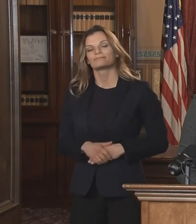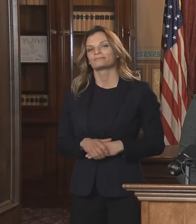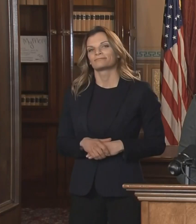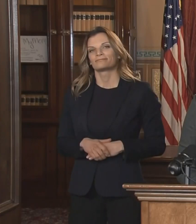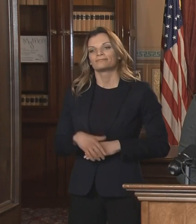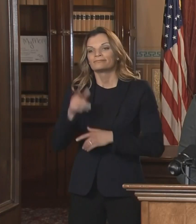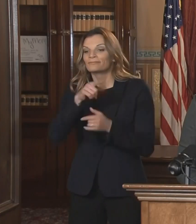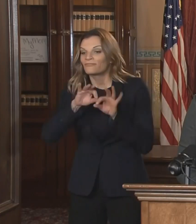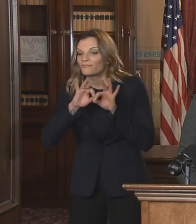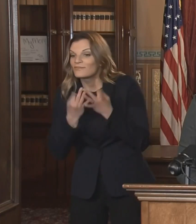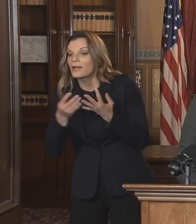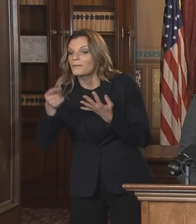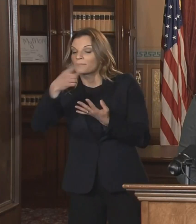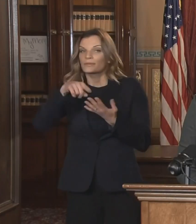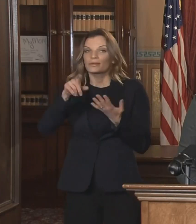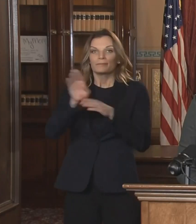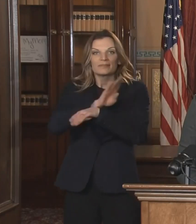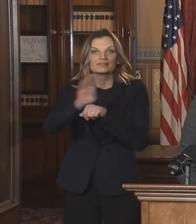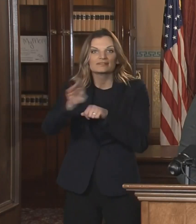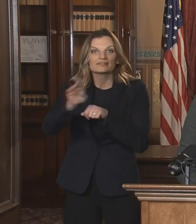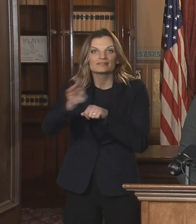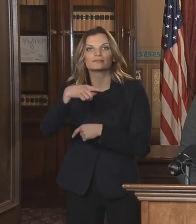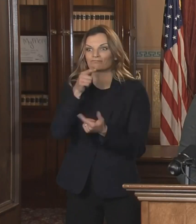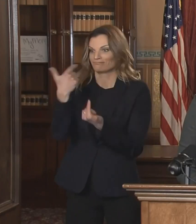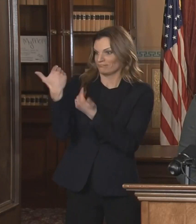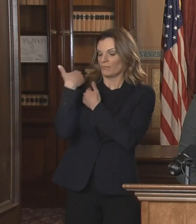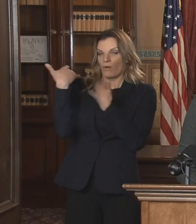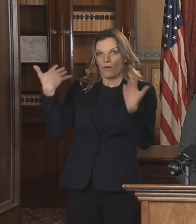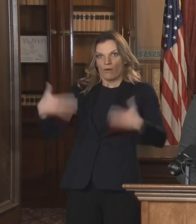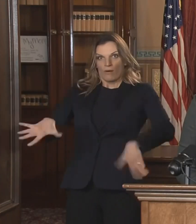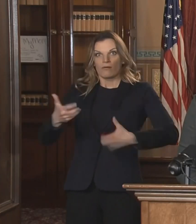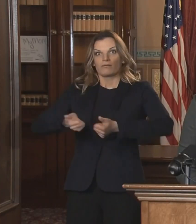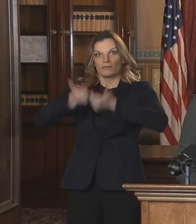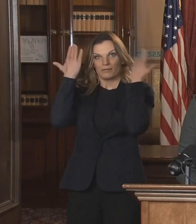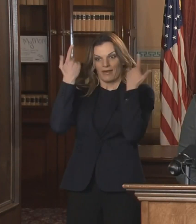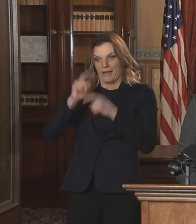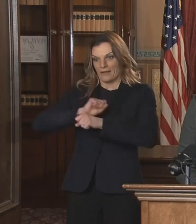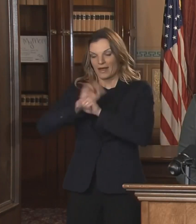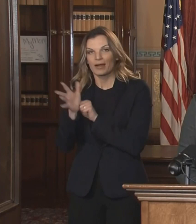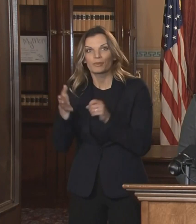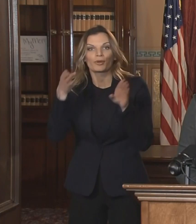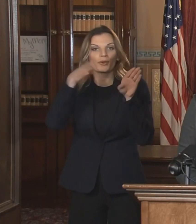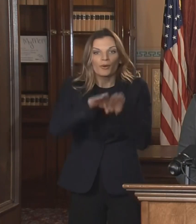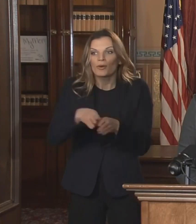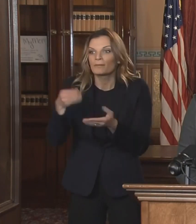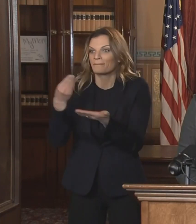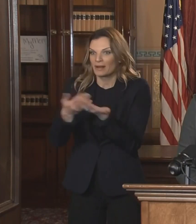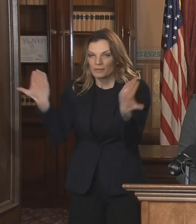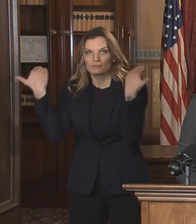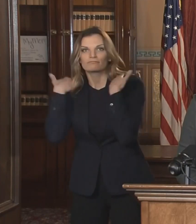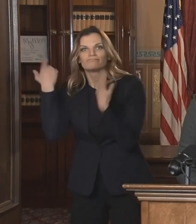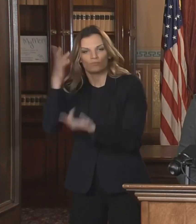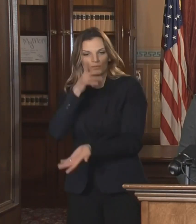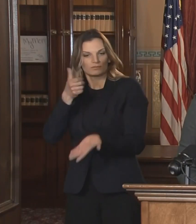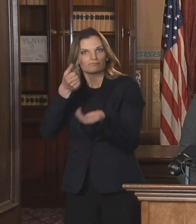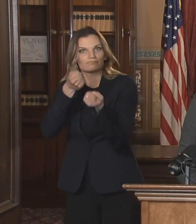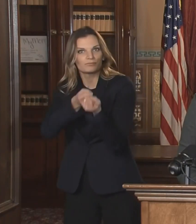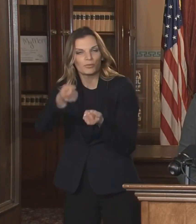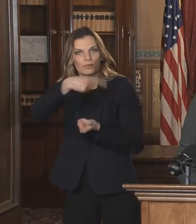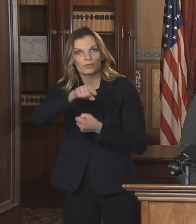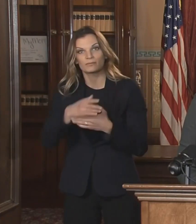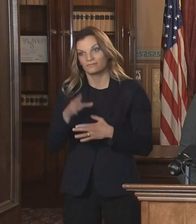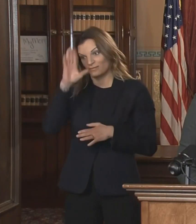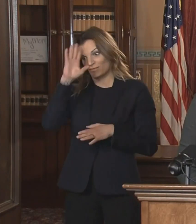hardest by this pandemic. Michigan is facing a budget shortfall of up to $1 billion next year,